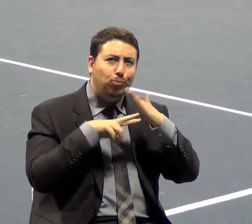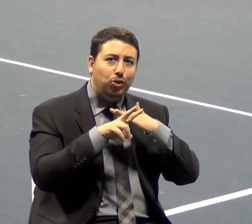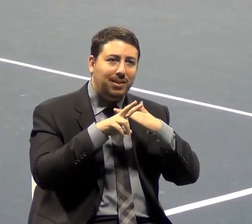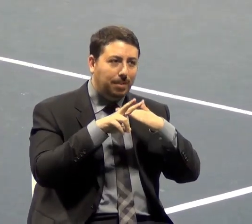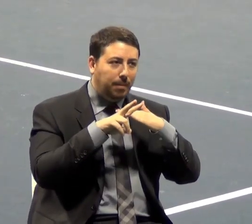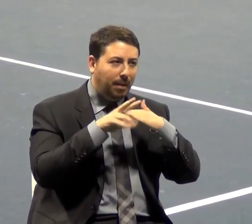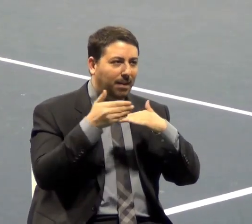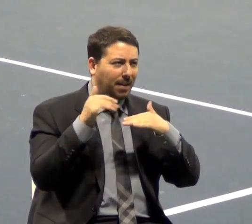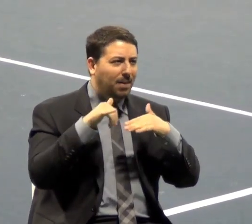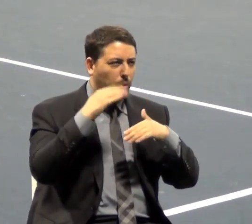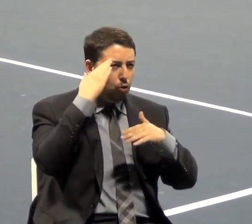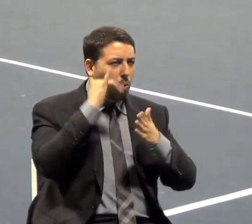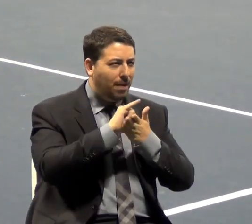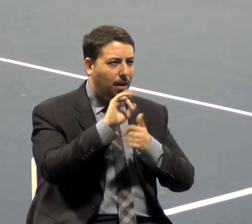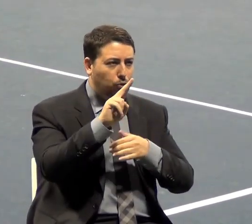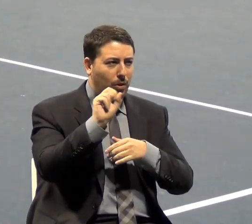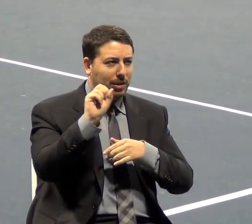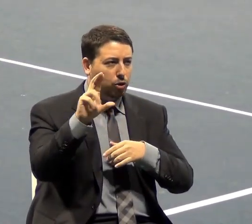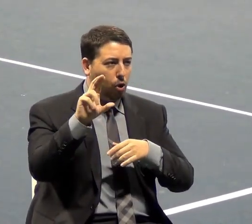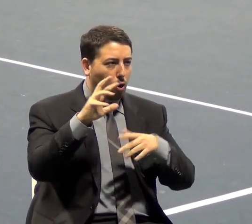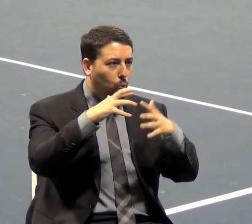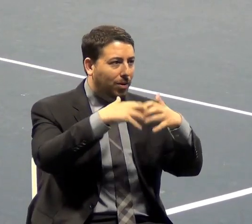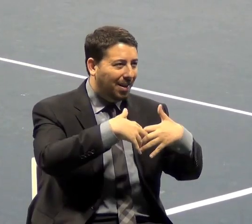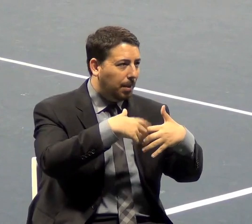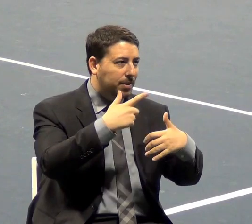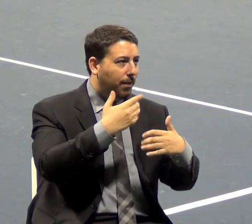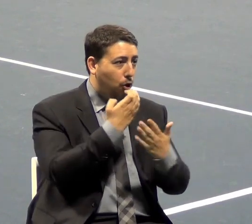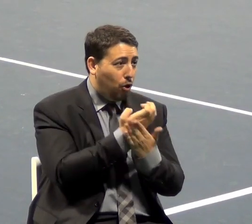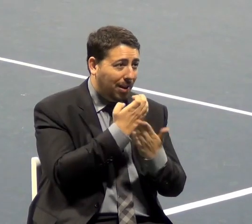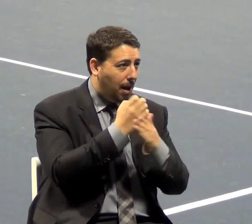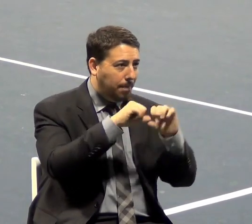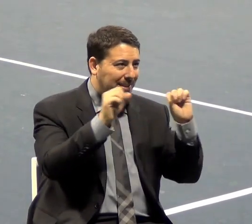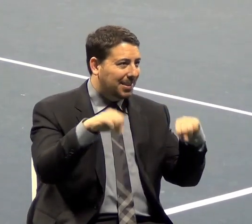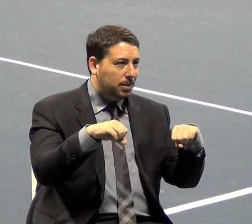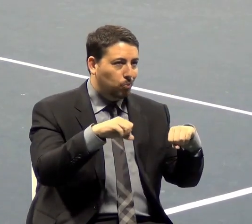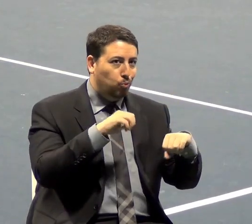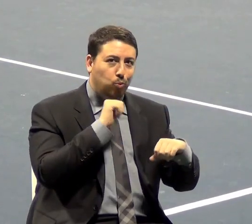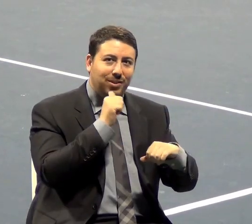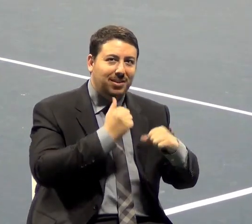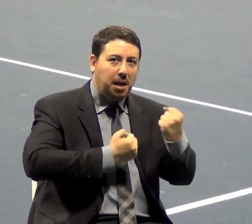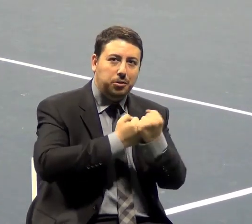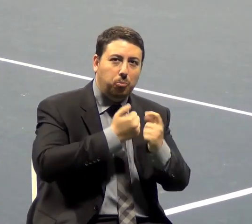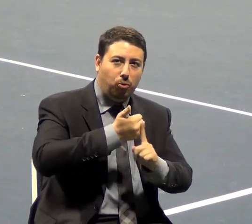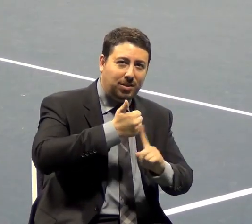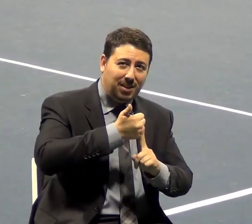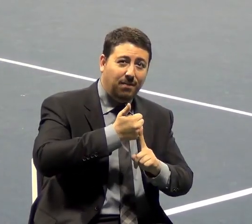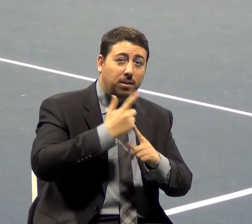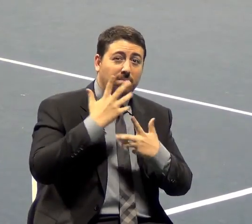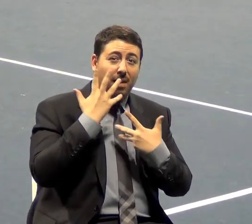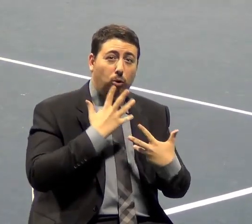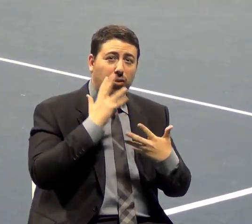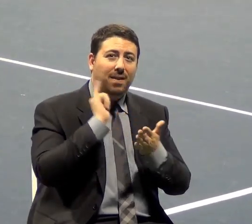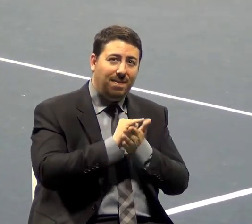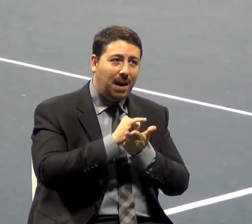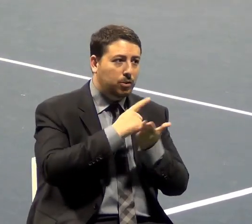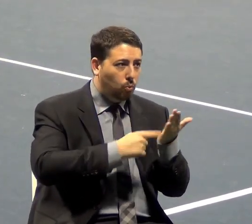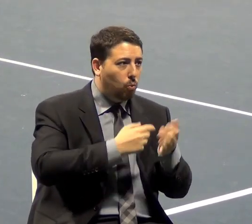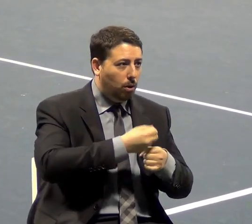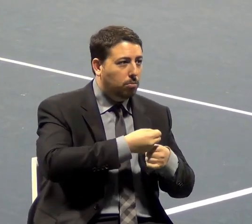collapse because they had a non-viable economic system. And fortunately, that is what brought the end to the Soviet system. Not